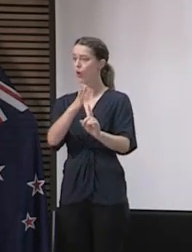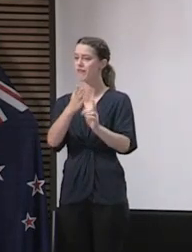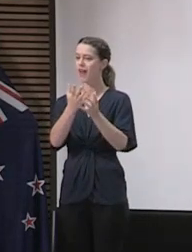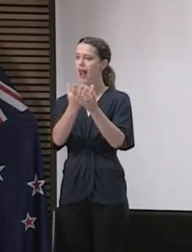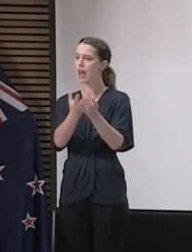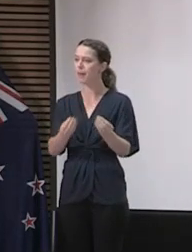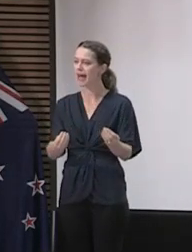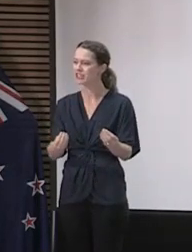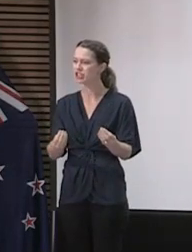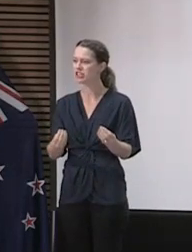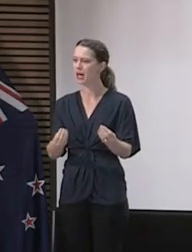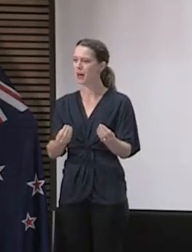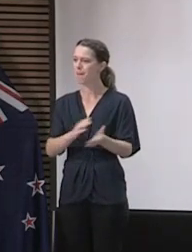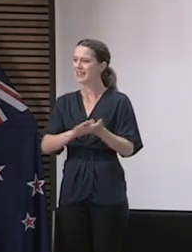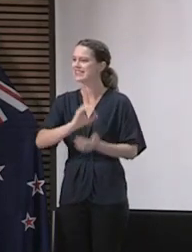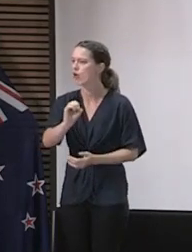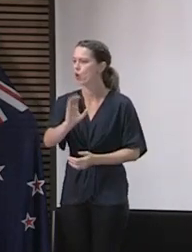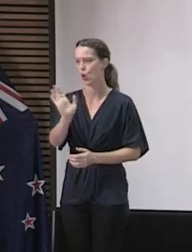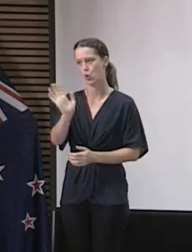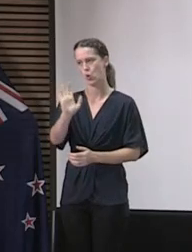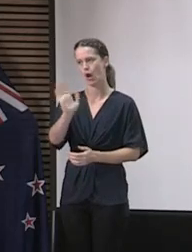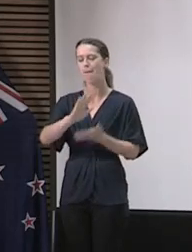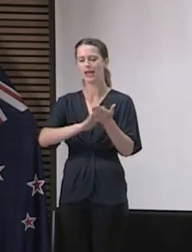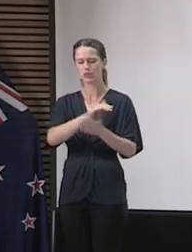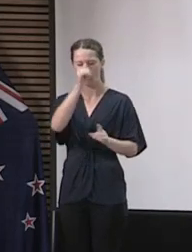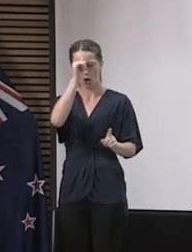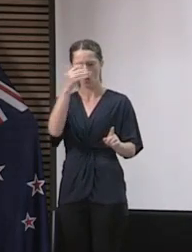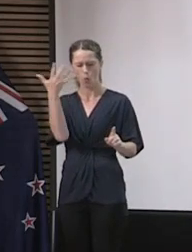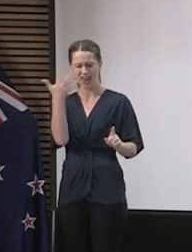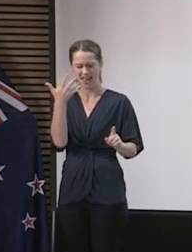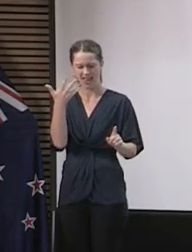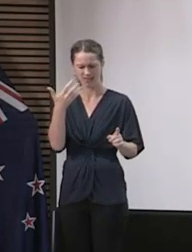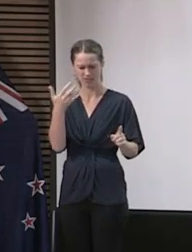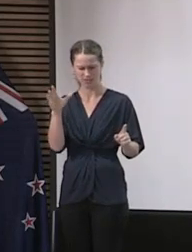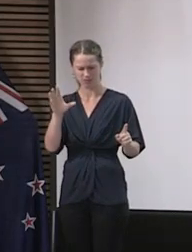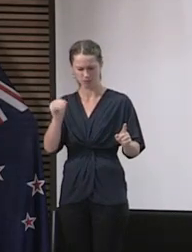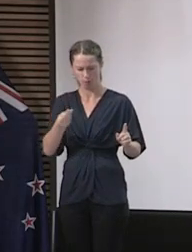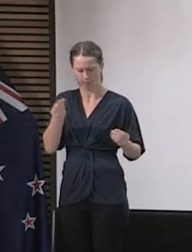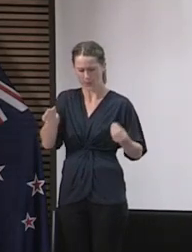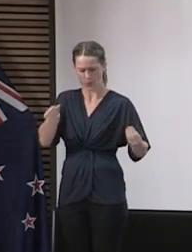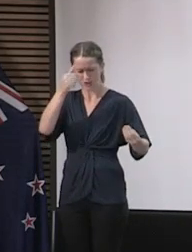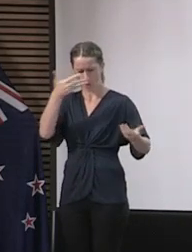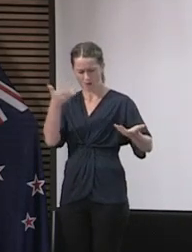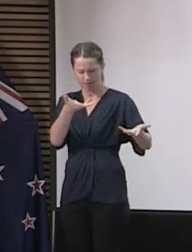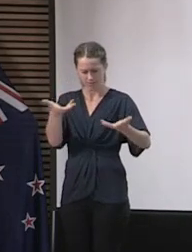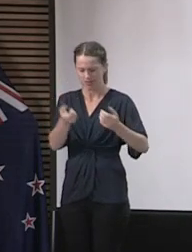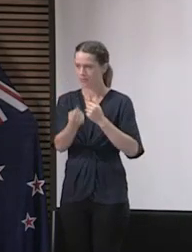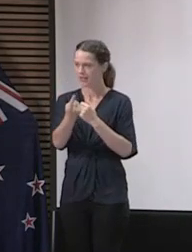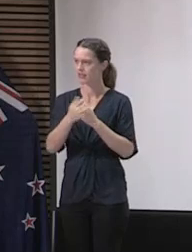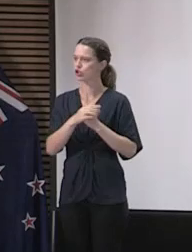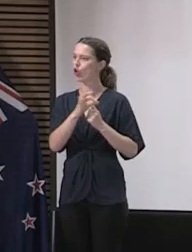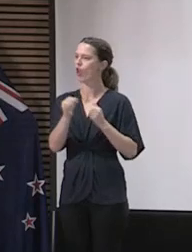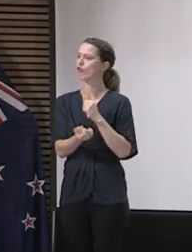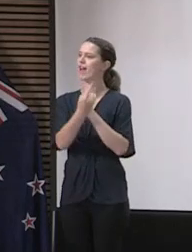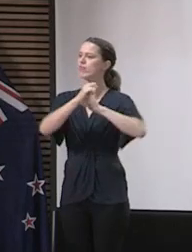which never meant zero, but it does mean we know where our cases are coming from. And there will be